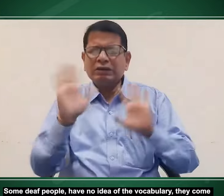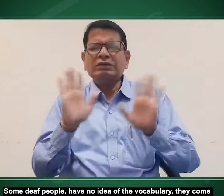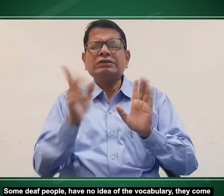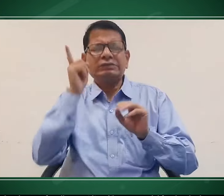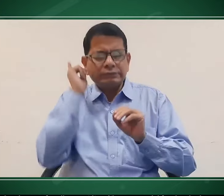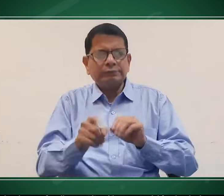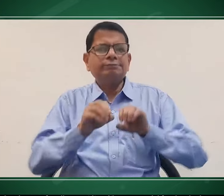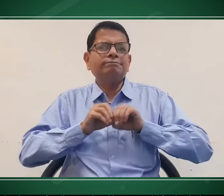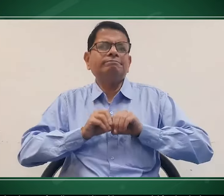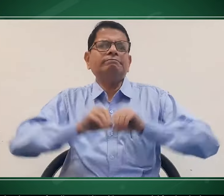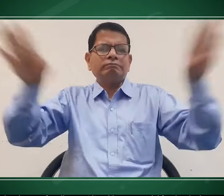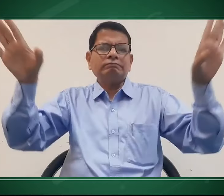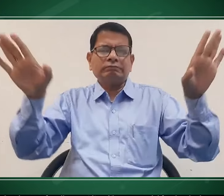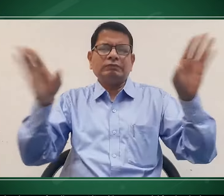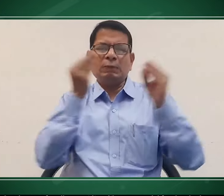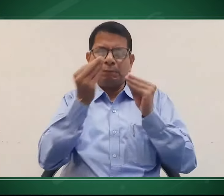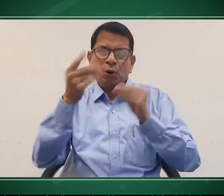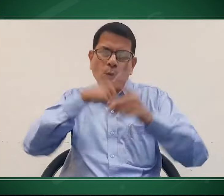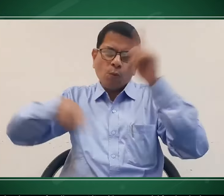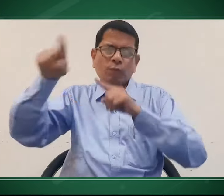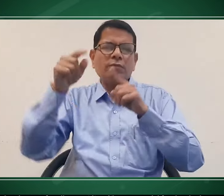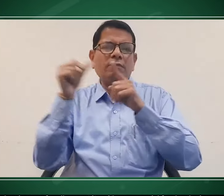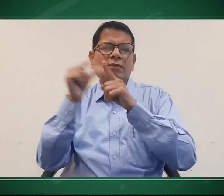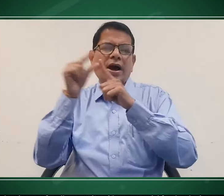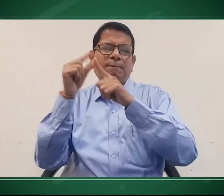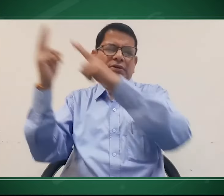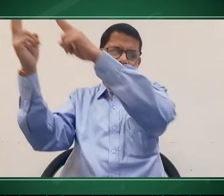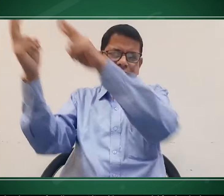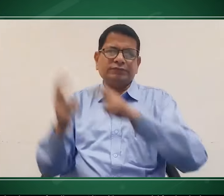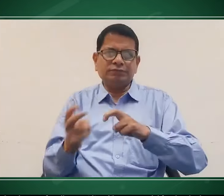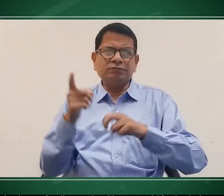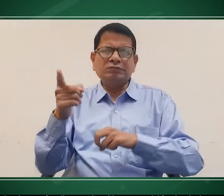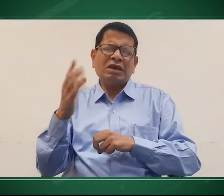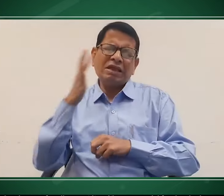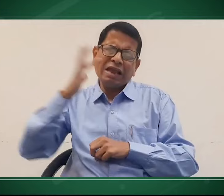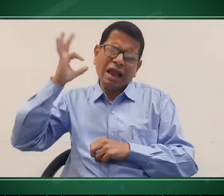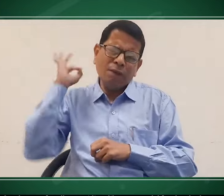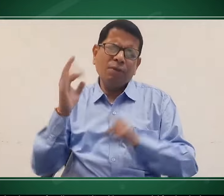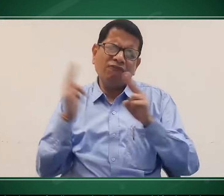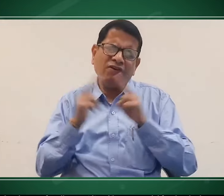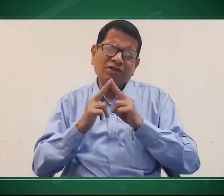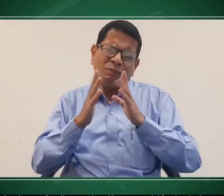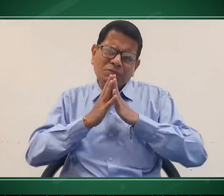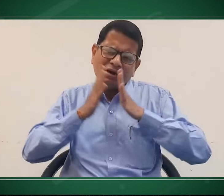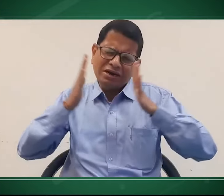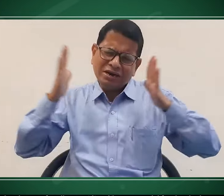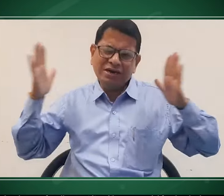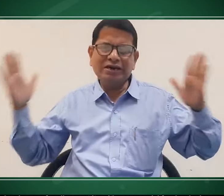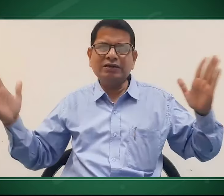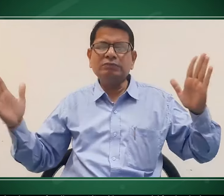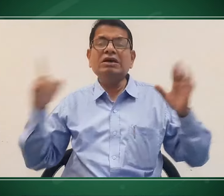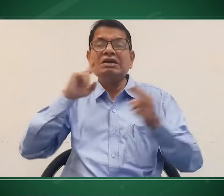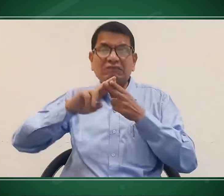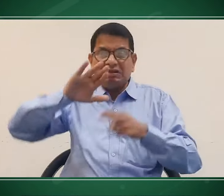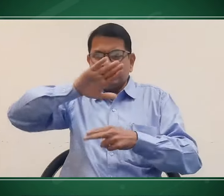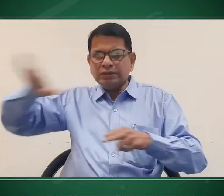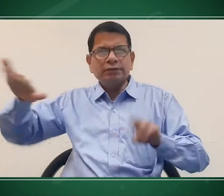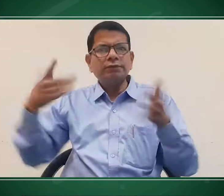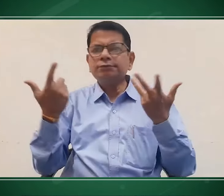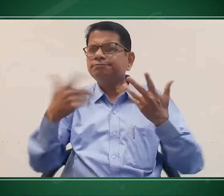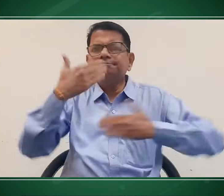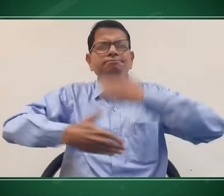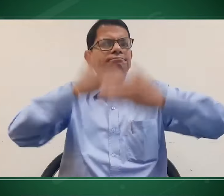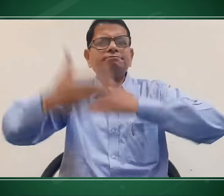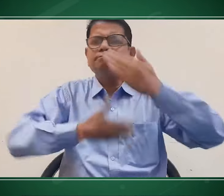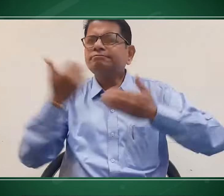and asking explanation which is not an easy task i tell them to download deaf isl app is open for all it is very crucial and developing english skills